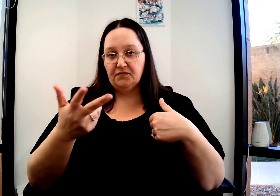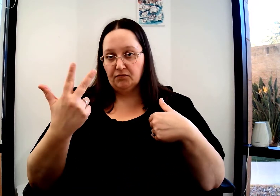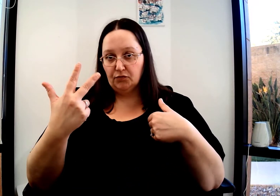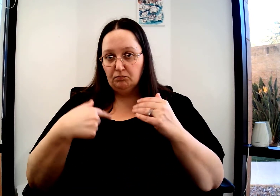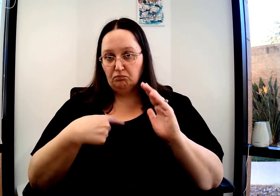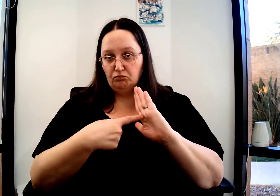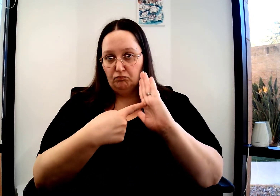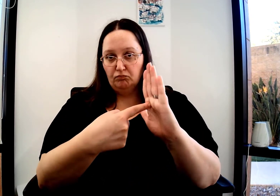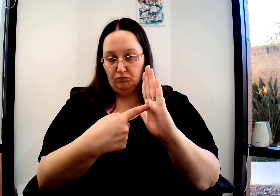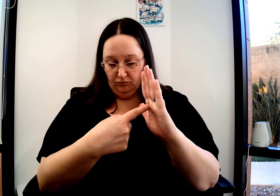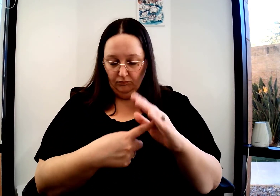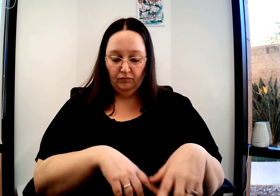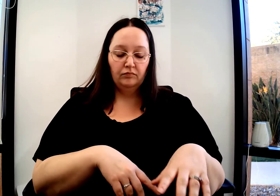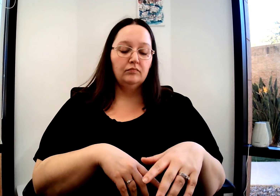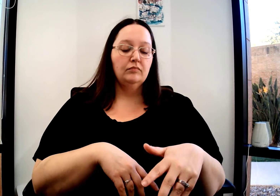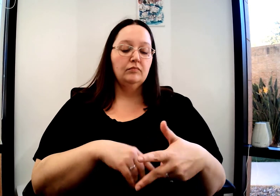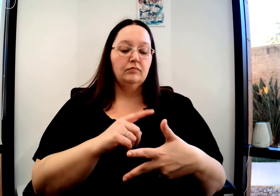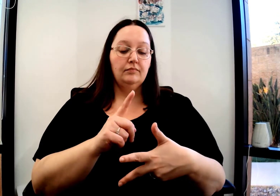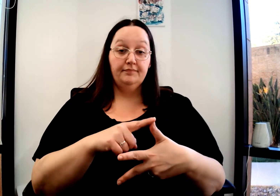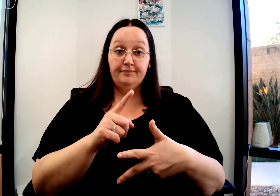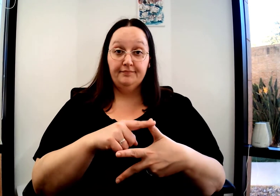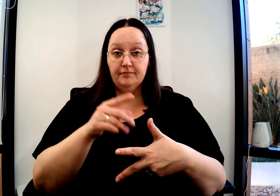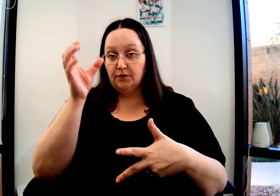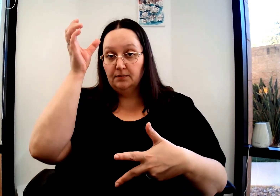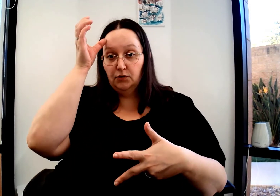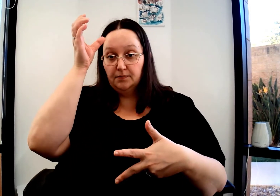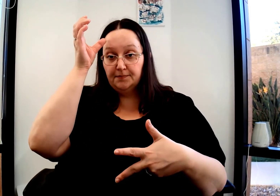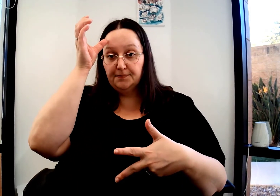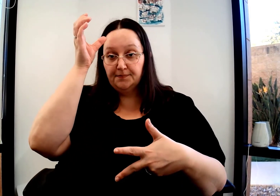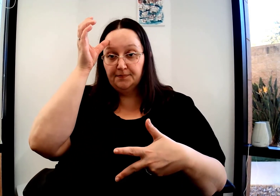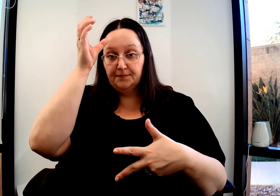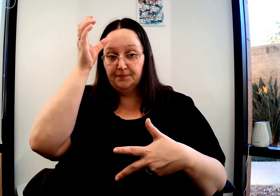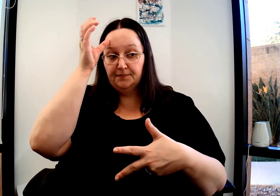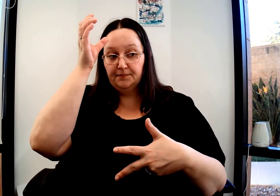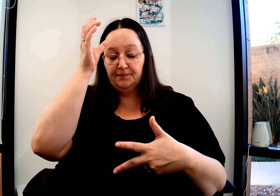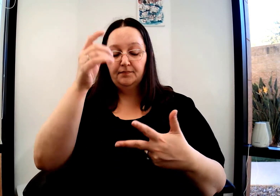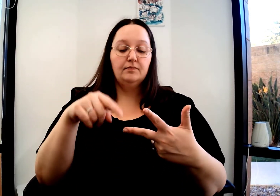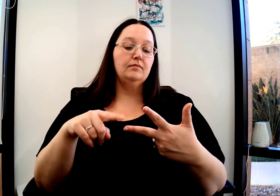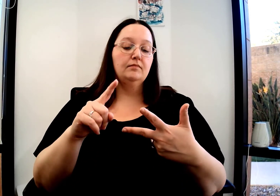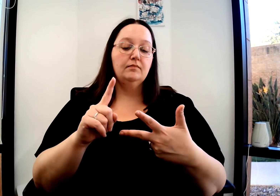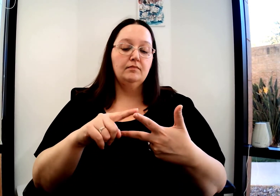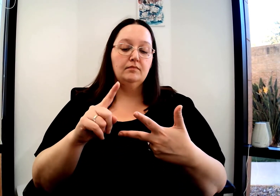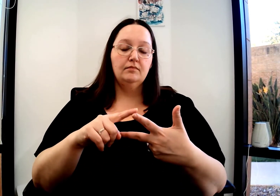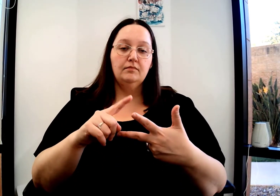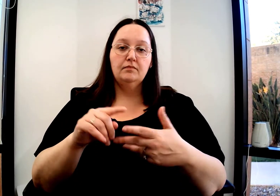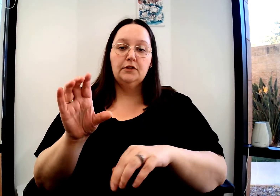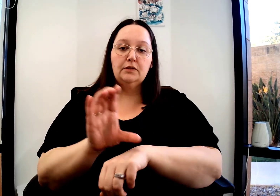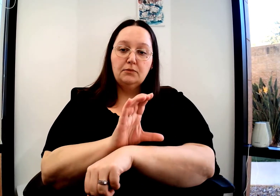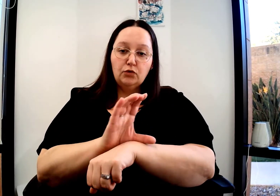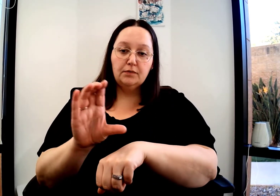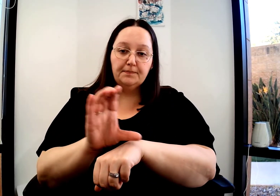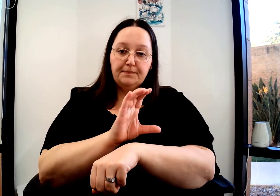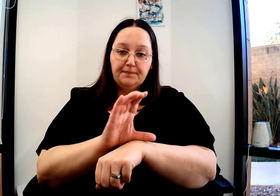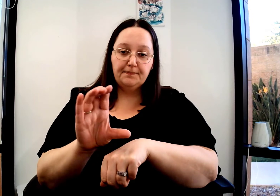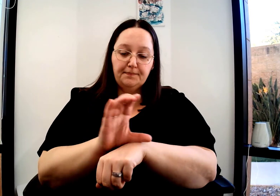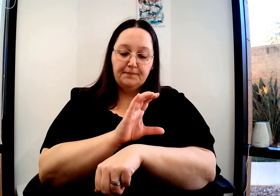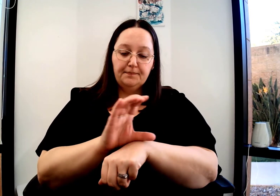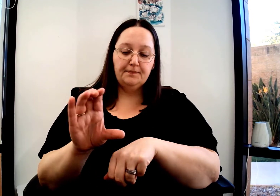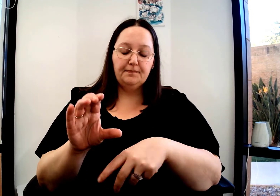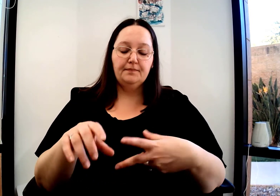Next, we have to sign computer. I'm going to show you three options. Pick the one you like. Computer on the forehead. Computer